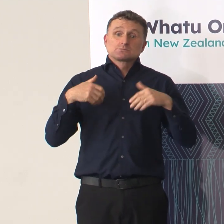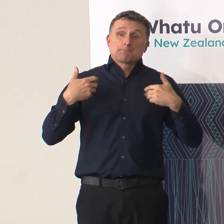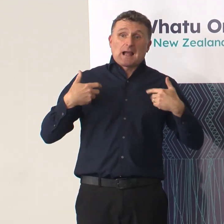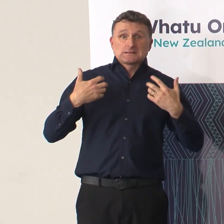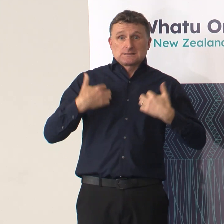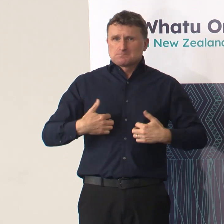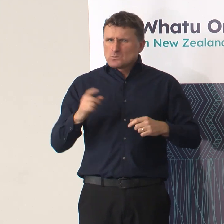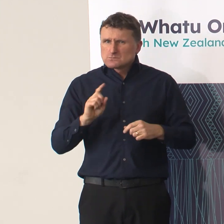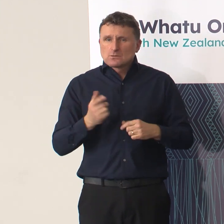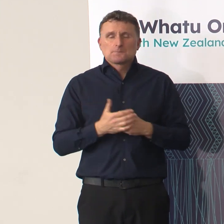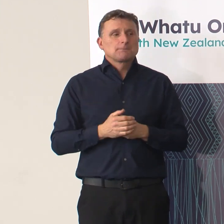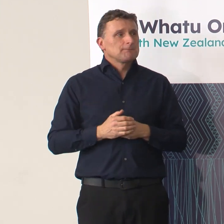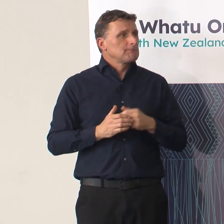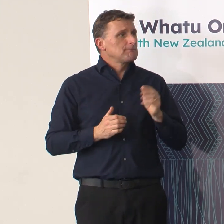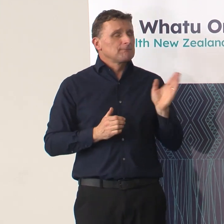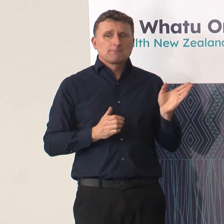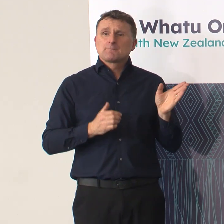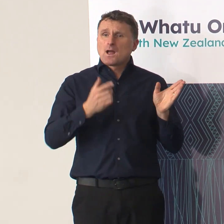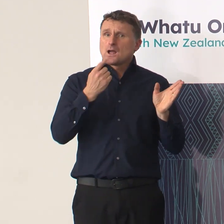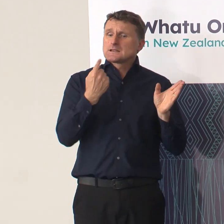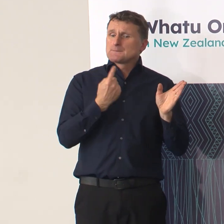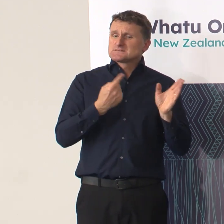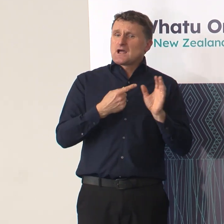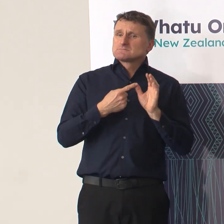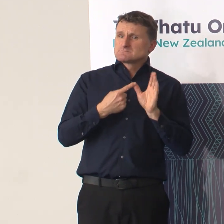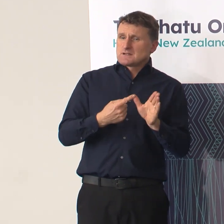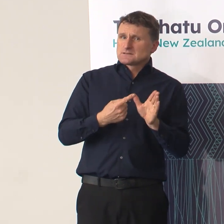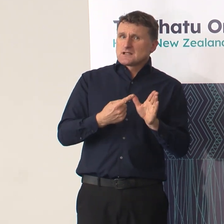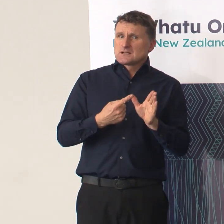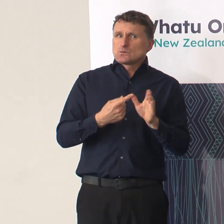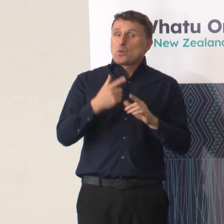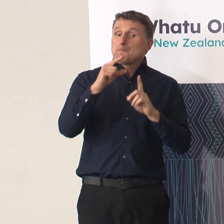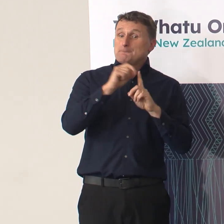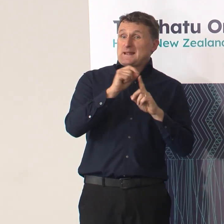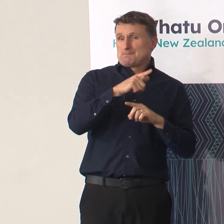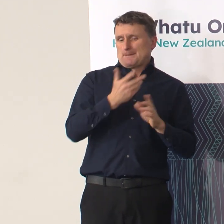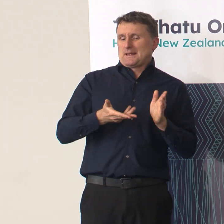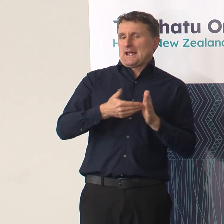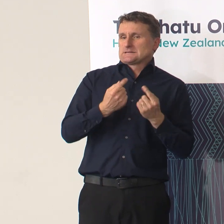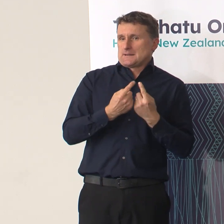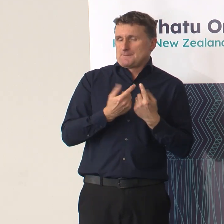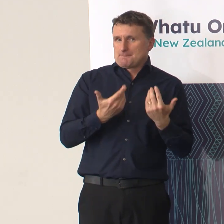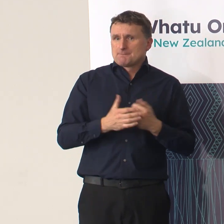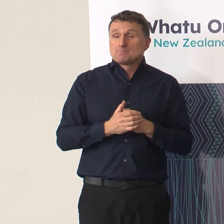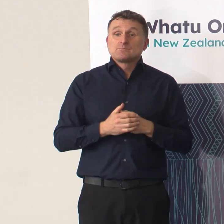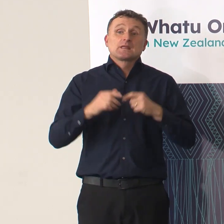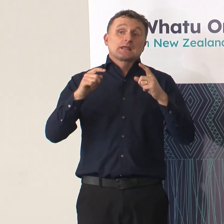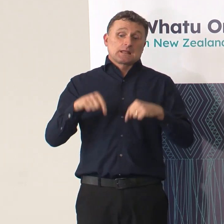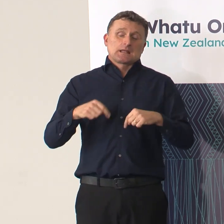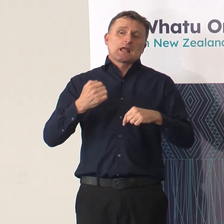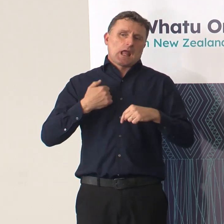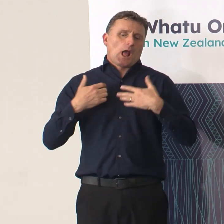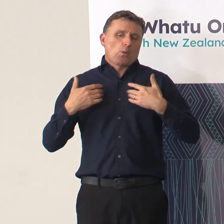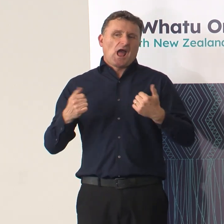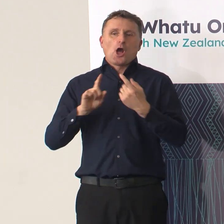start to answer that. don't know whether Pete wants to wants to add anything, but in terms of our public health response, the public health response is well underway. So there